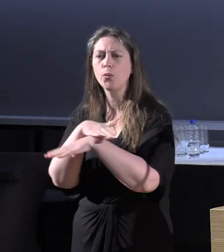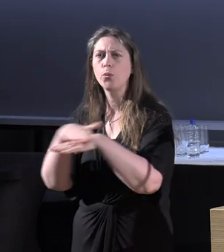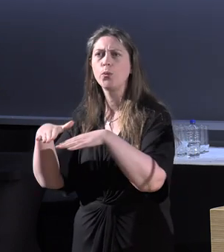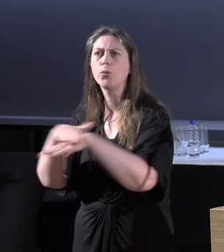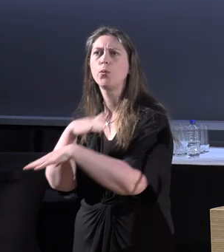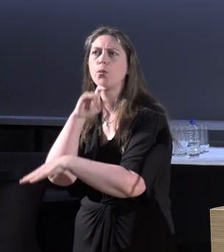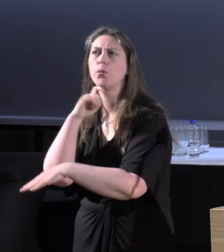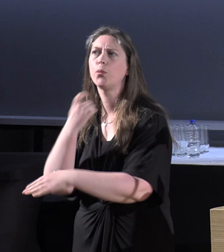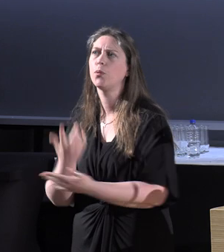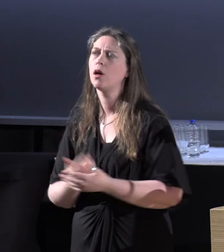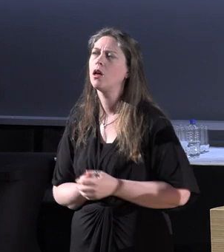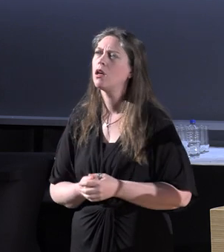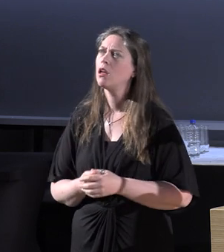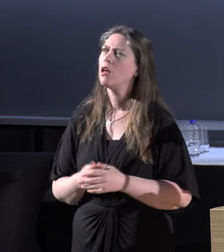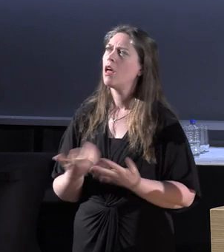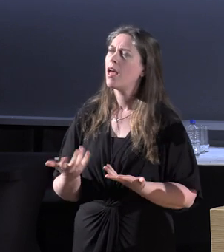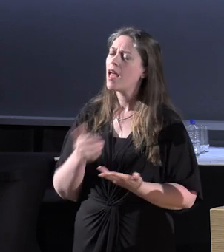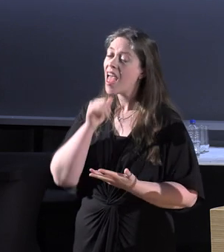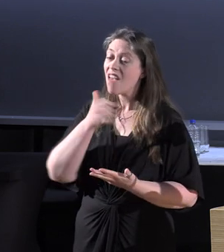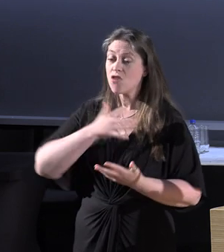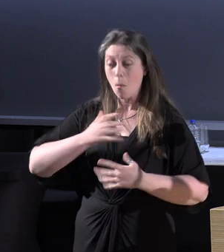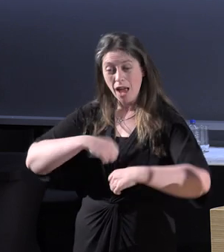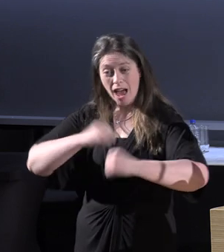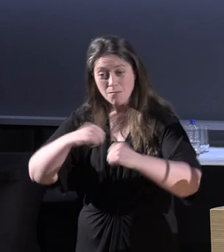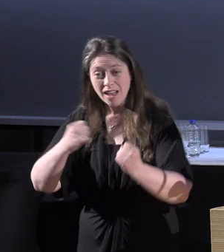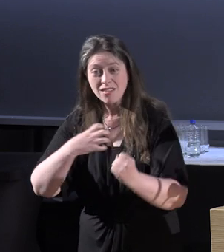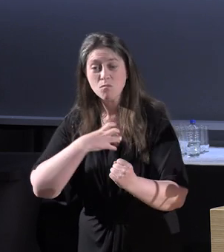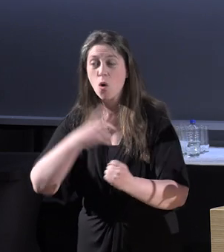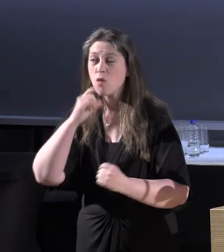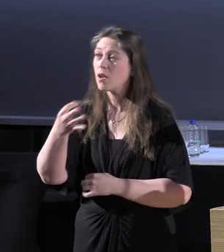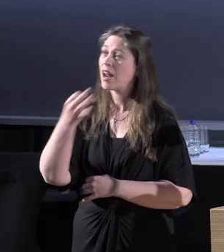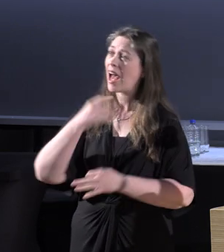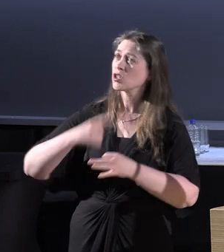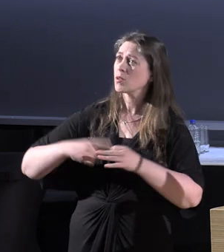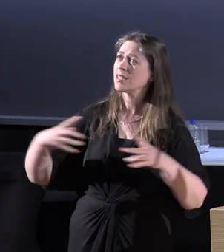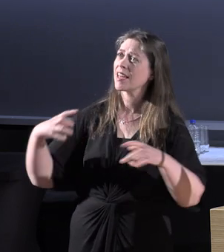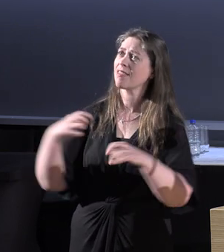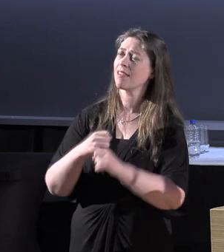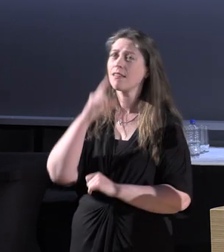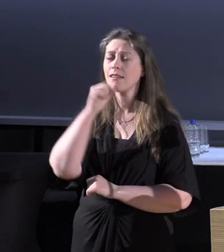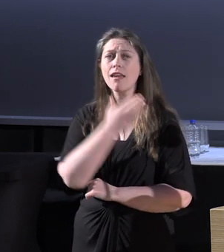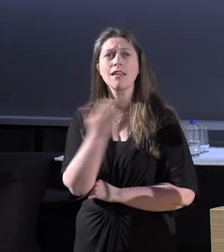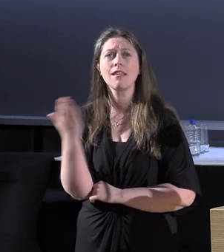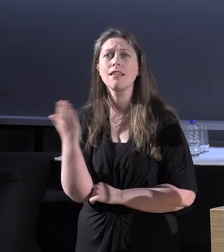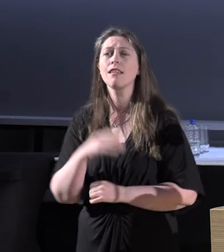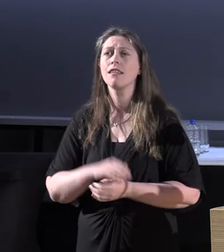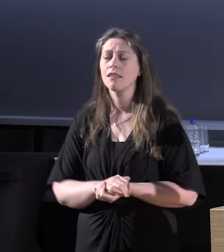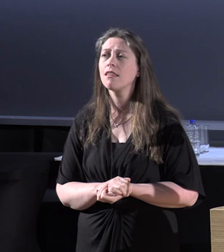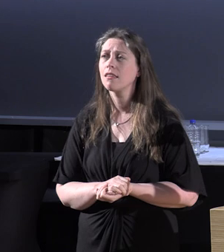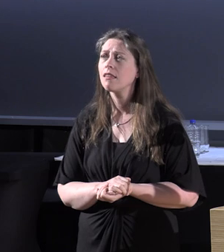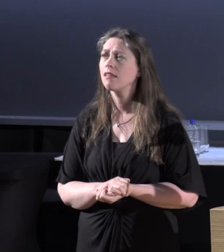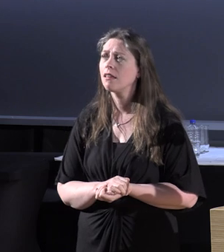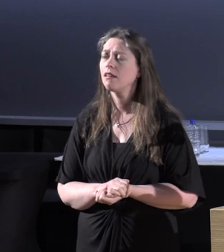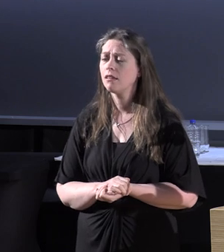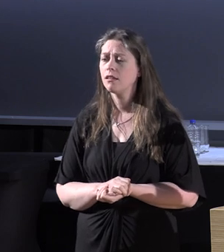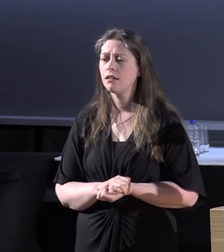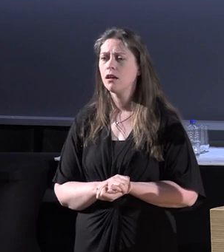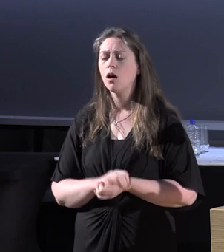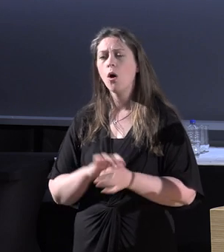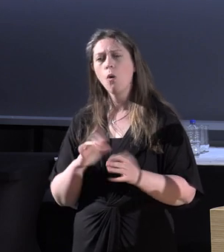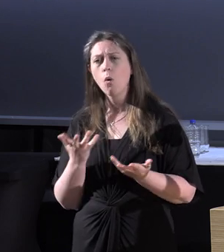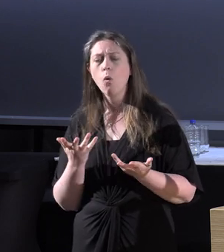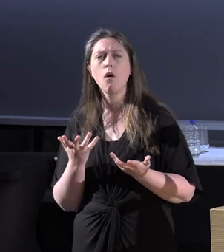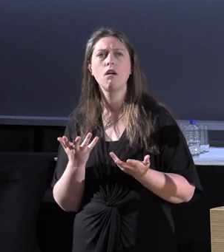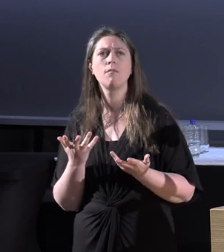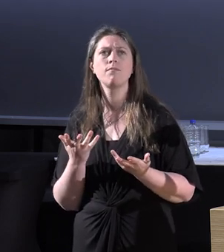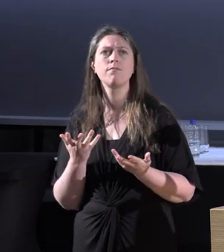If you wish me to unpack them and so on, you can ask questions afterwards in the question time or